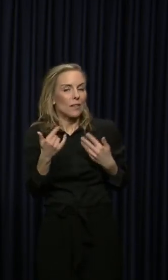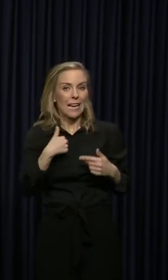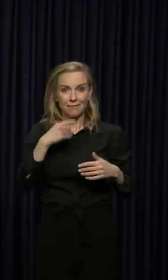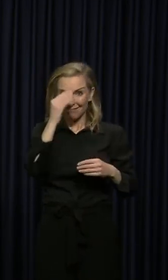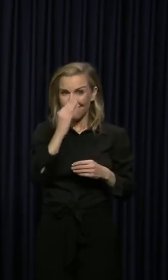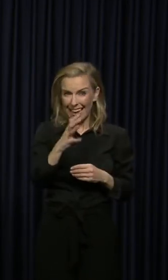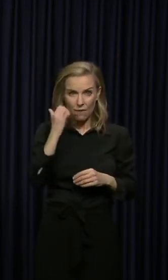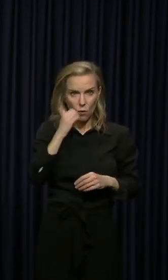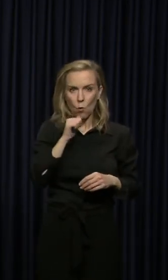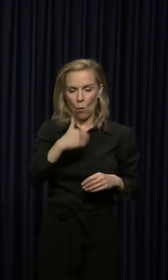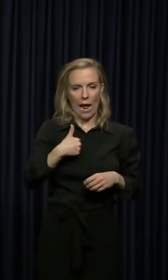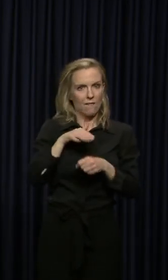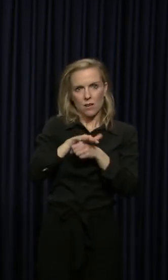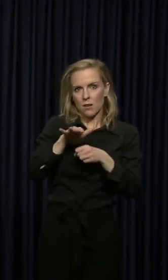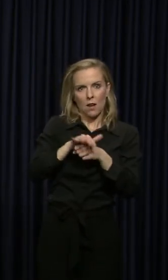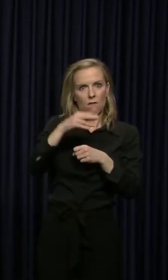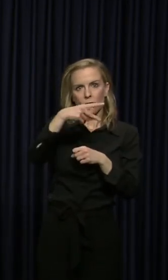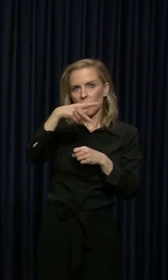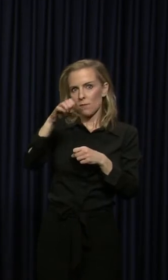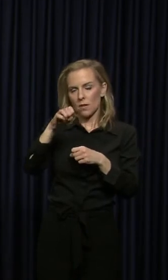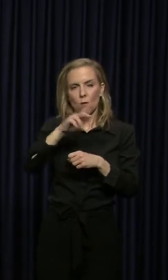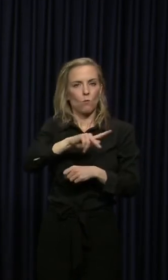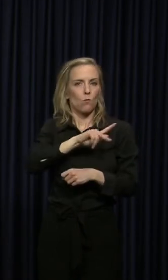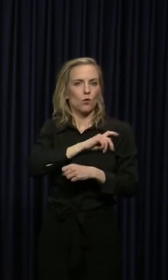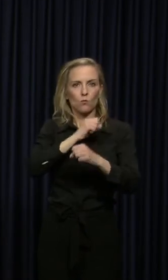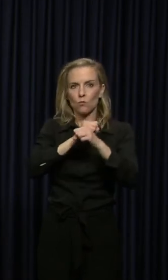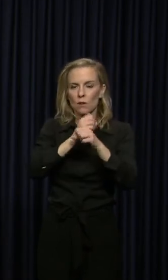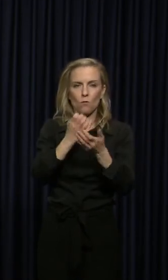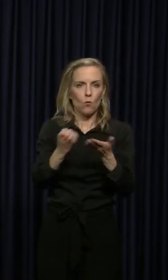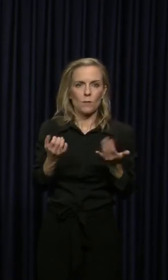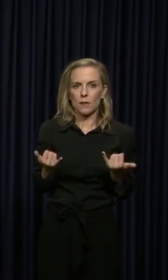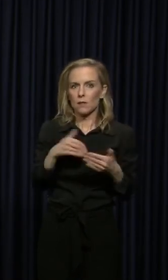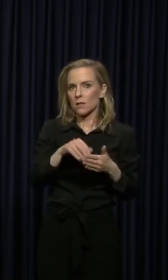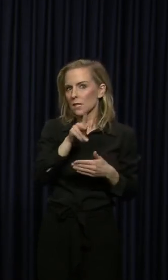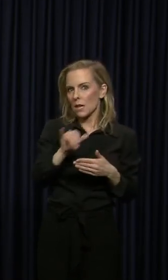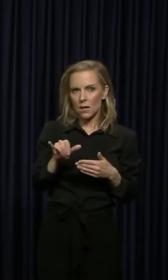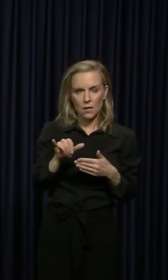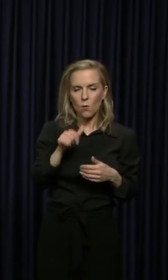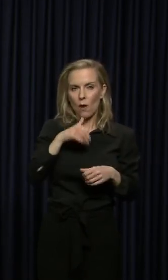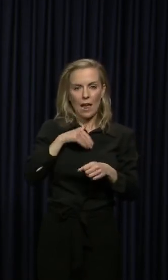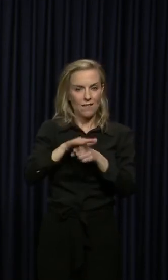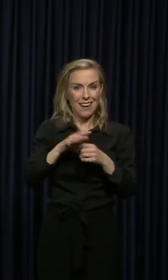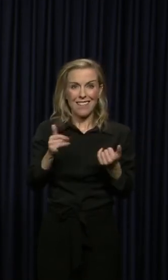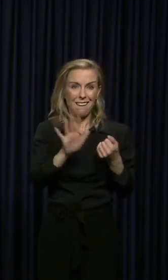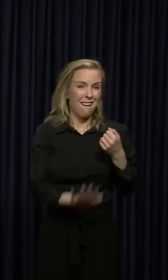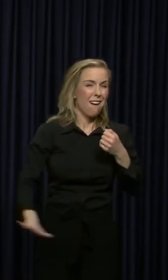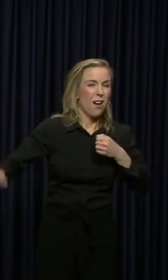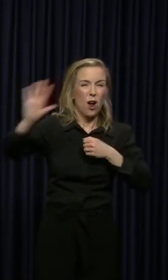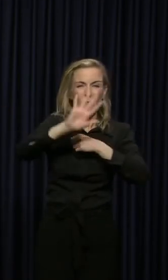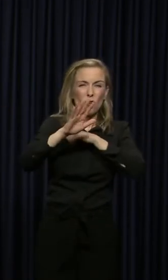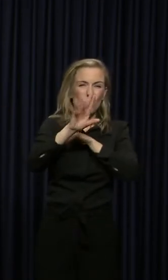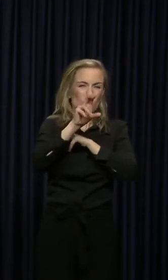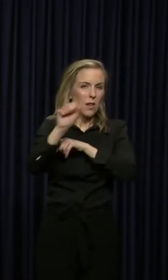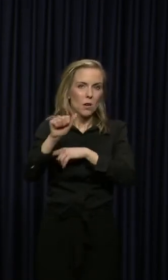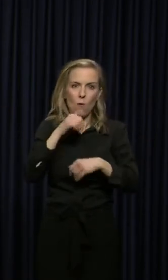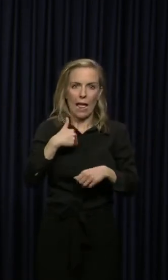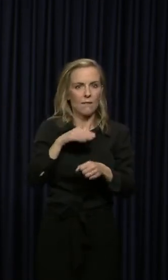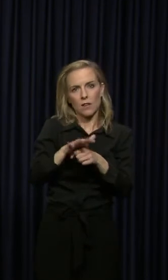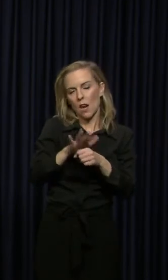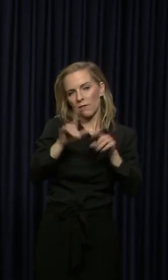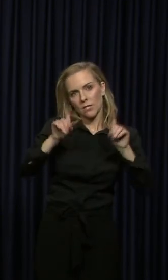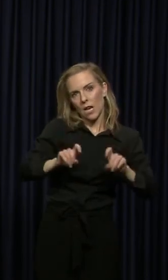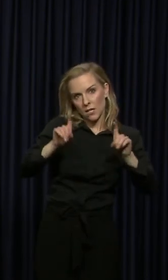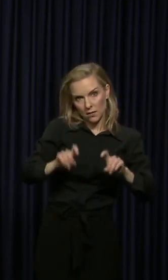that we don't have enough personal protective equipment in Kentucky. We don't have it enough in this country. We don't have enough testing,